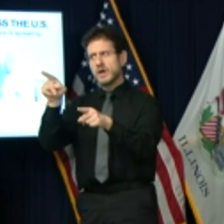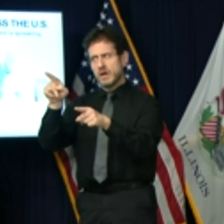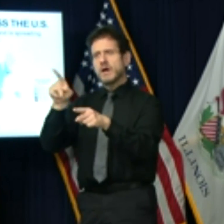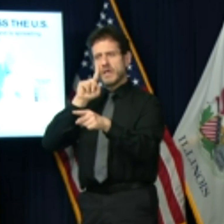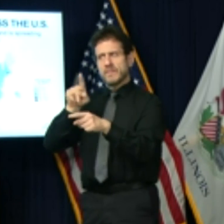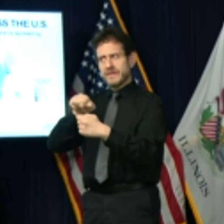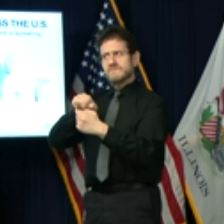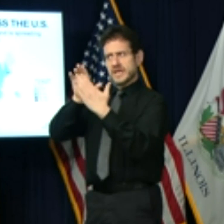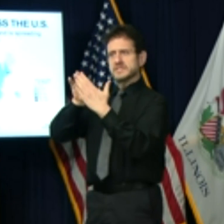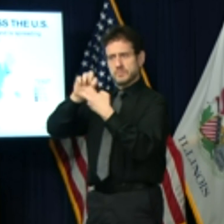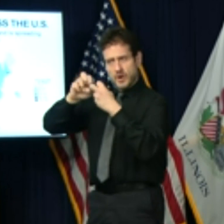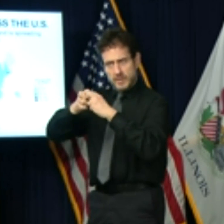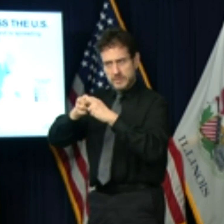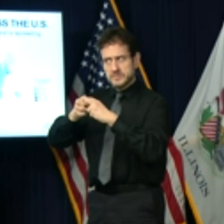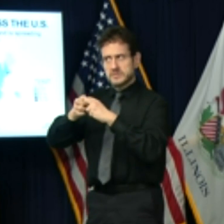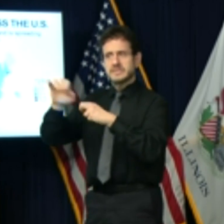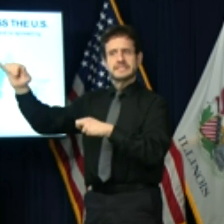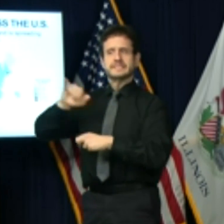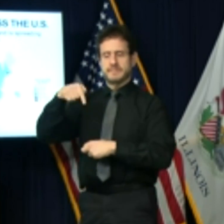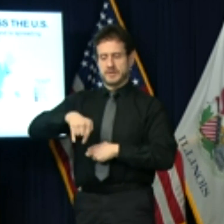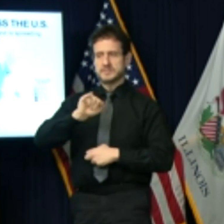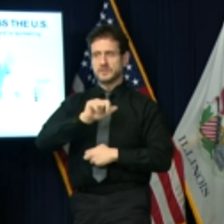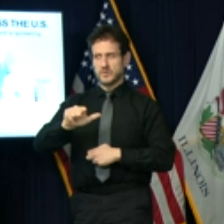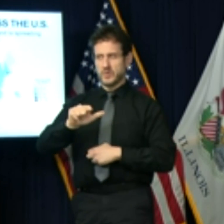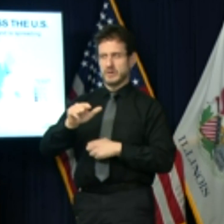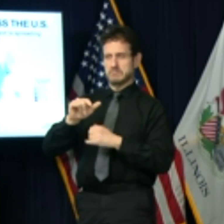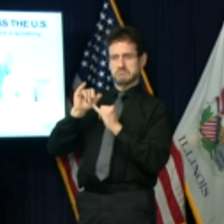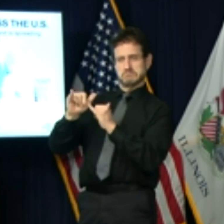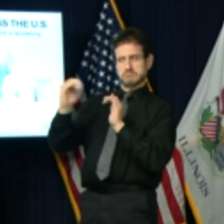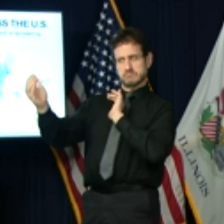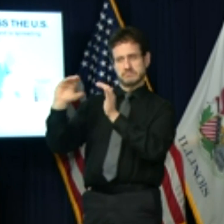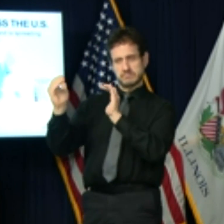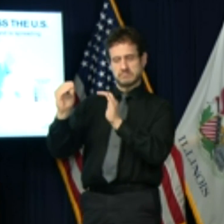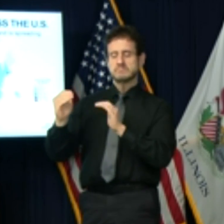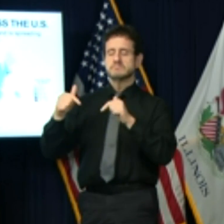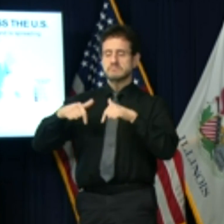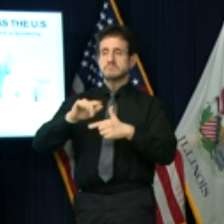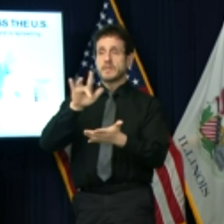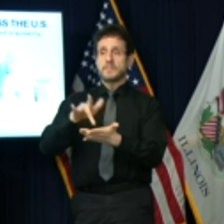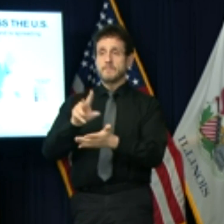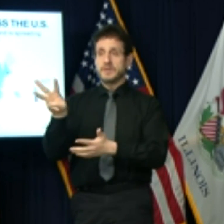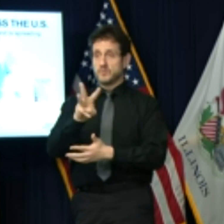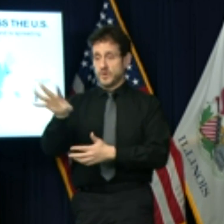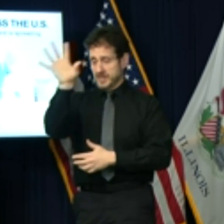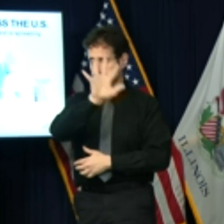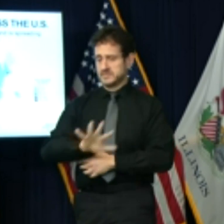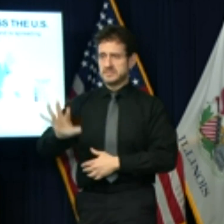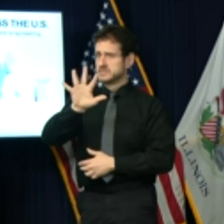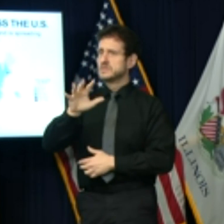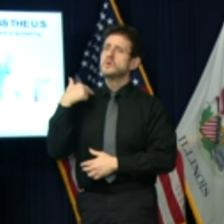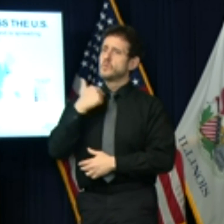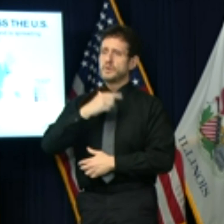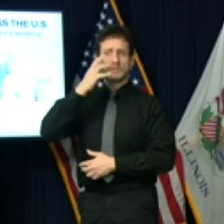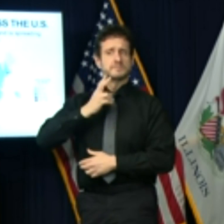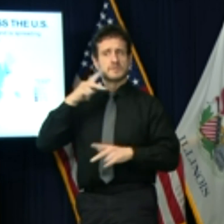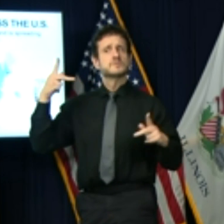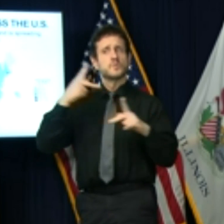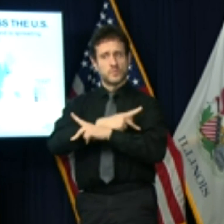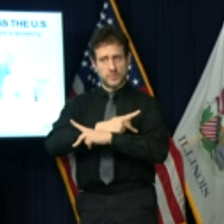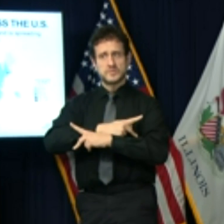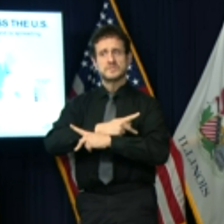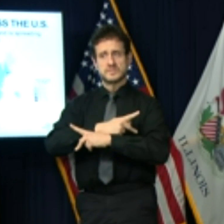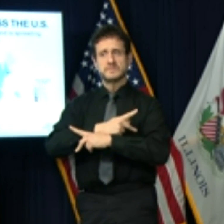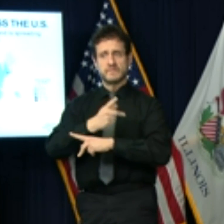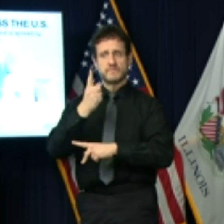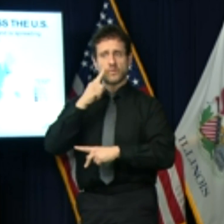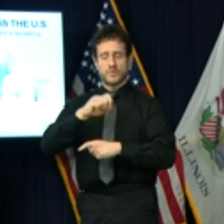resurgences to Illinois. Our region is once again in the throes of the worst of this coronavirus pandemic.